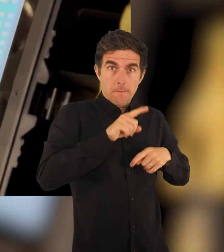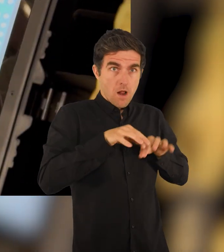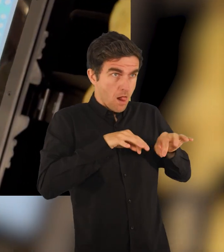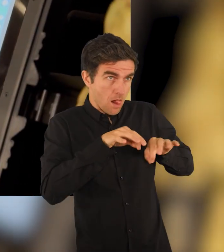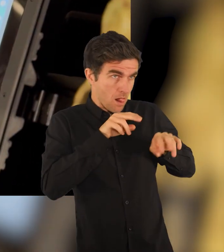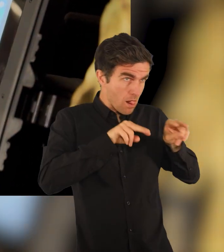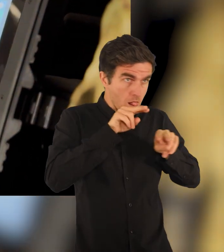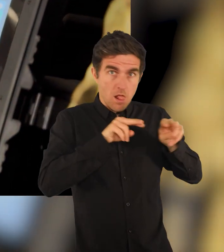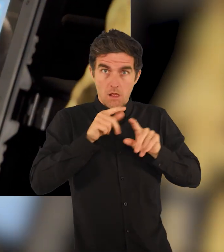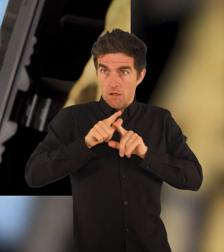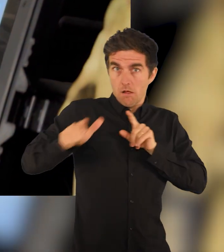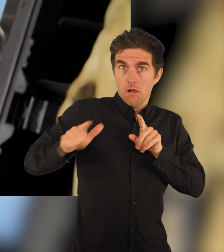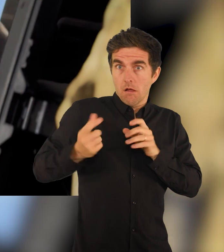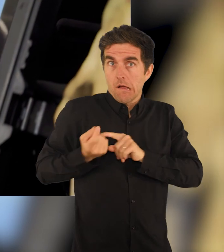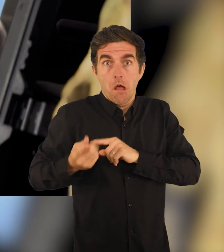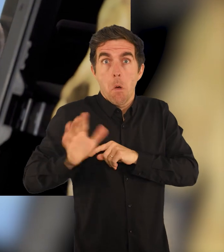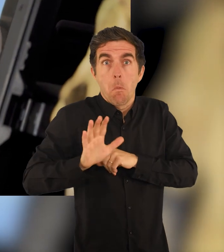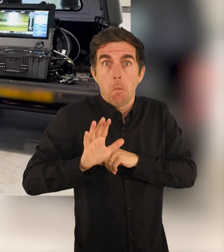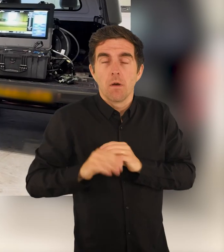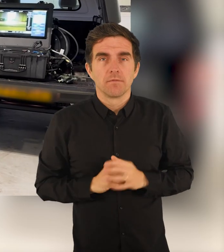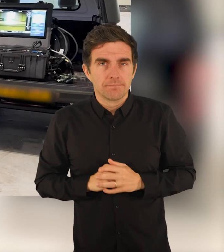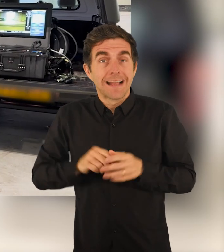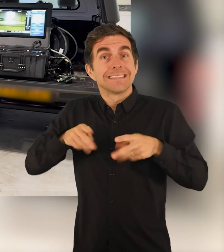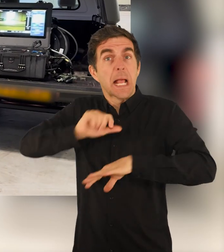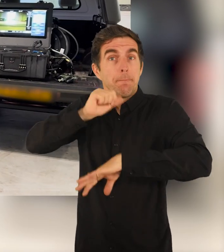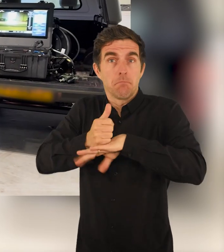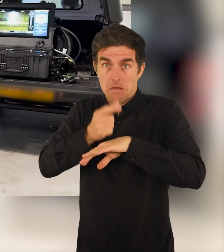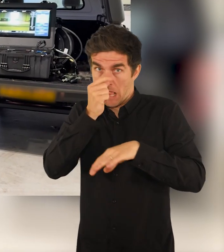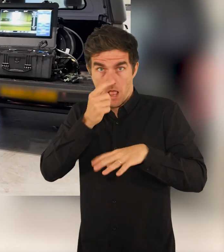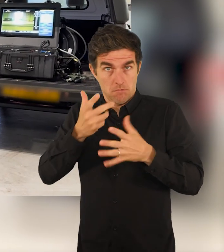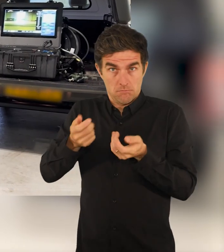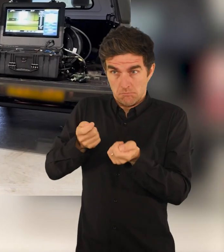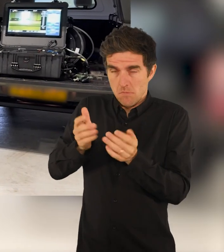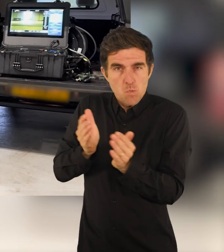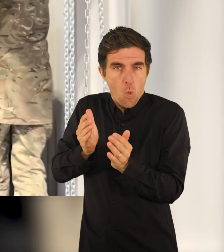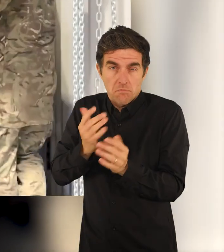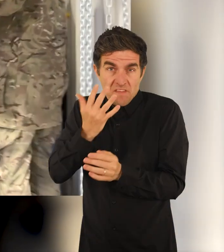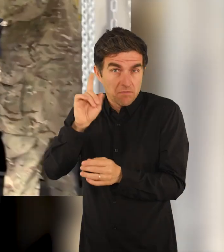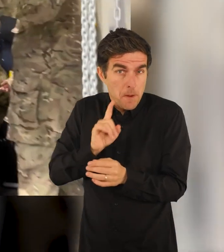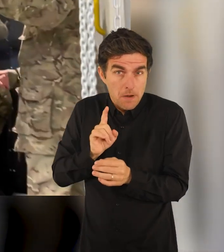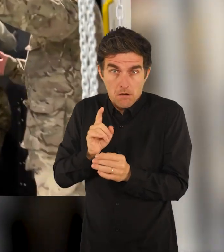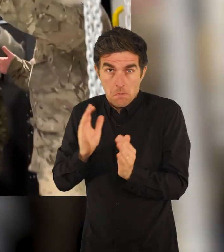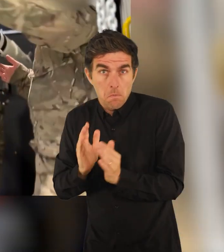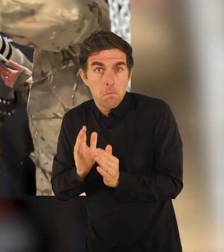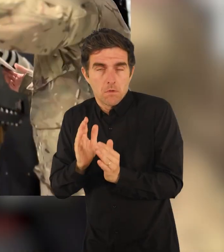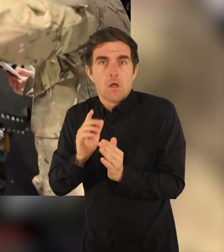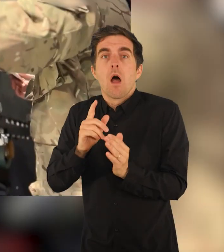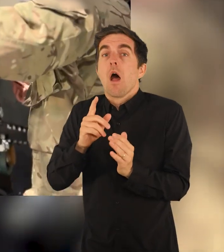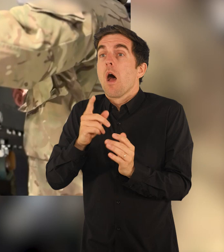location to protect the operators. The system, we think, can be operated by a fairly small team, less than five people. The reload is by